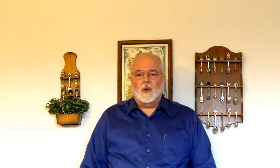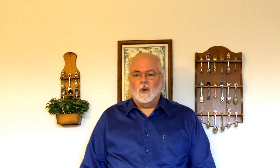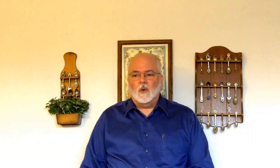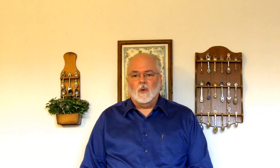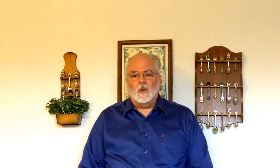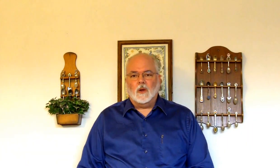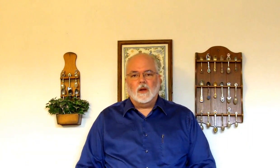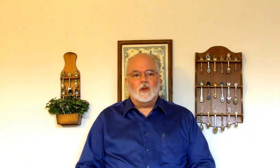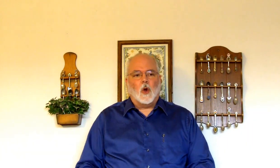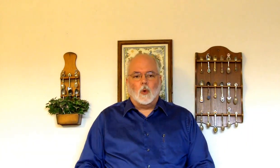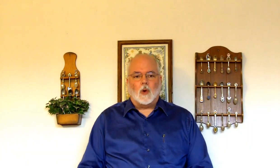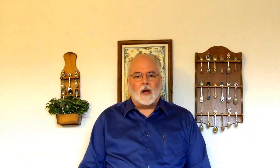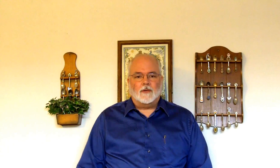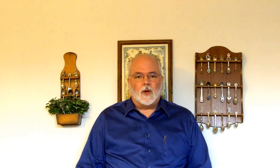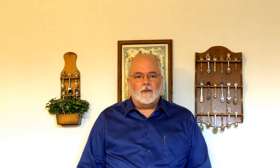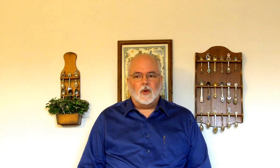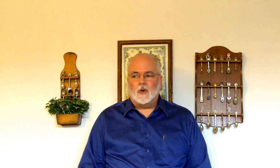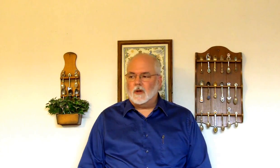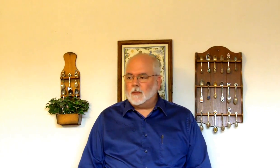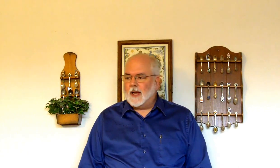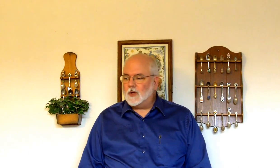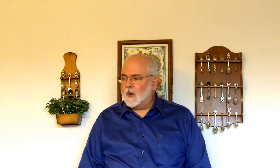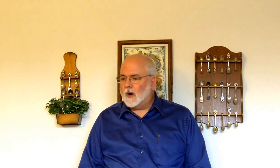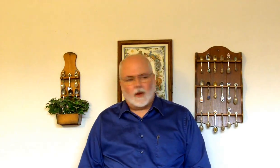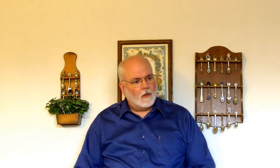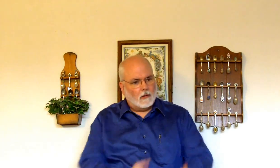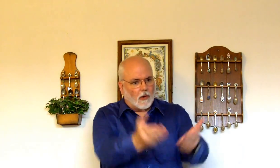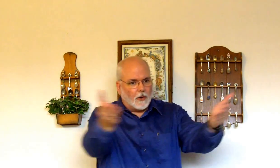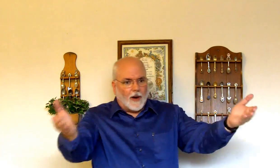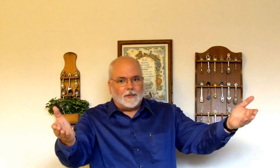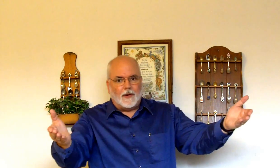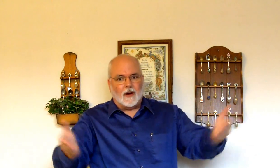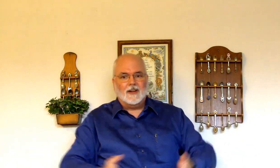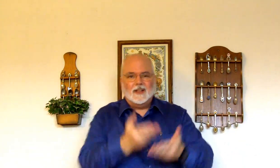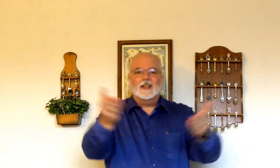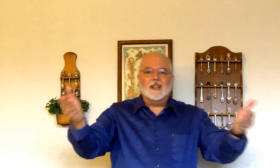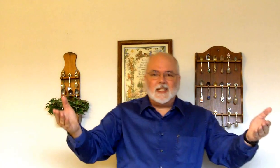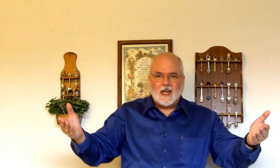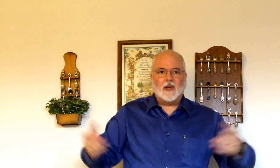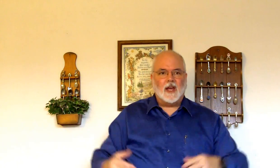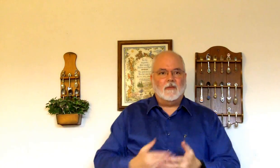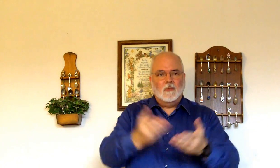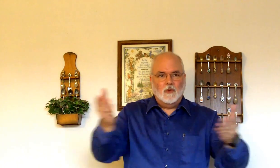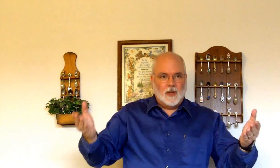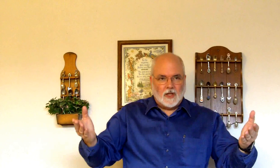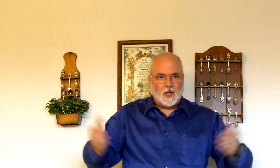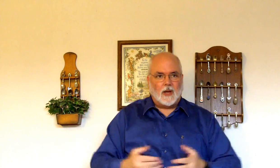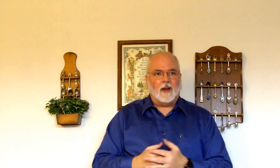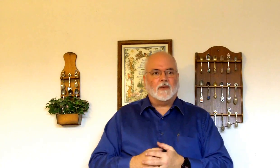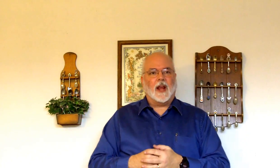there's a whole crowd in front of you. Somebody asks you, where are they? Well, they're right there. It's the same kind of movement that you would have for